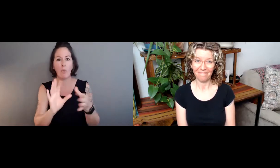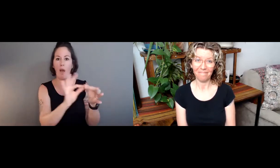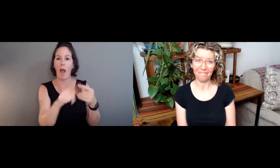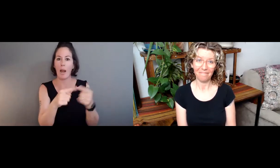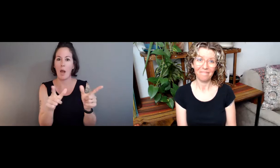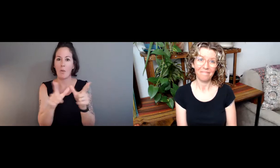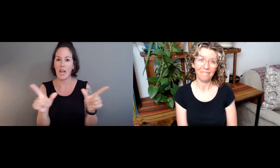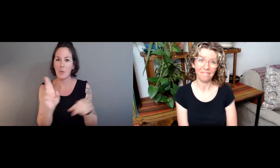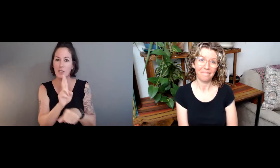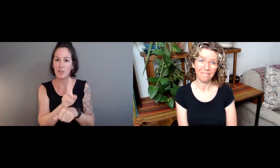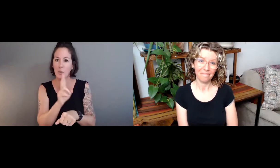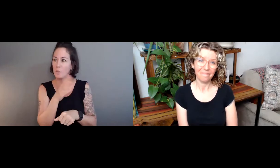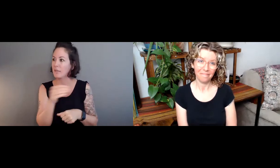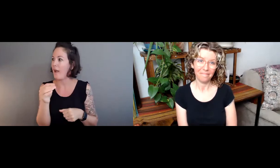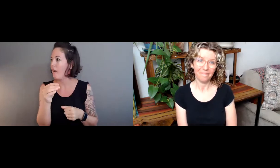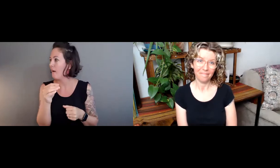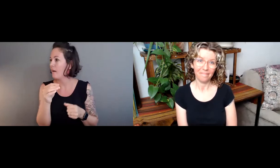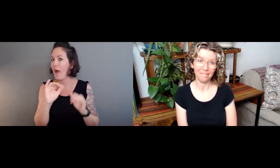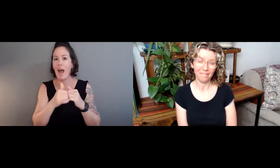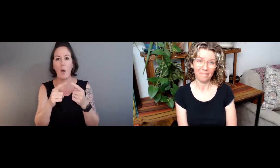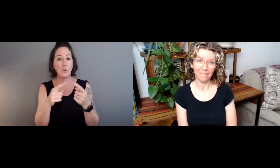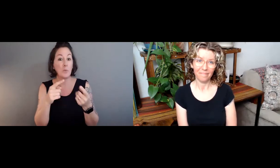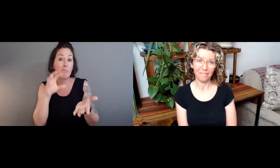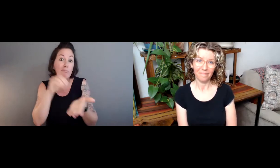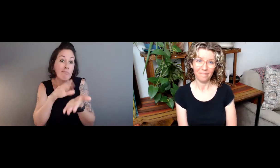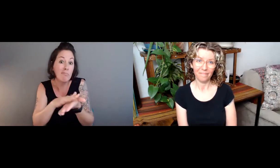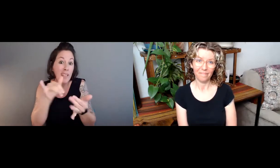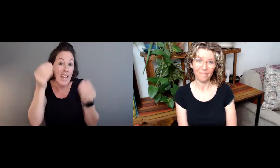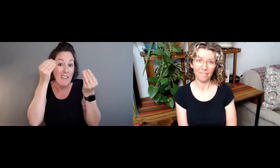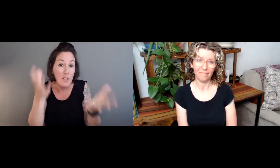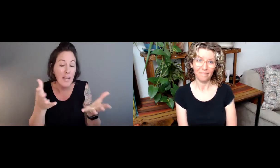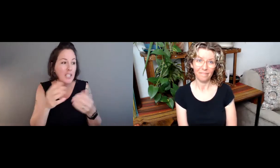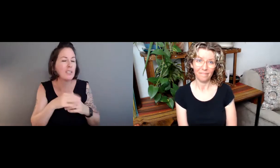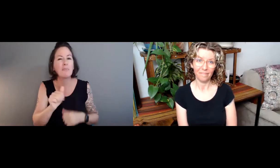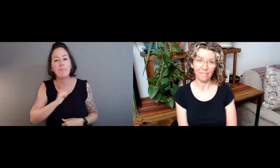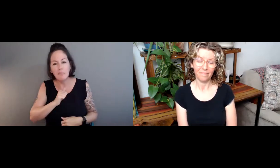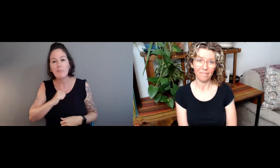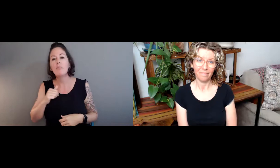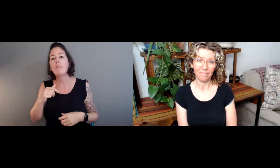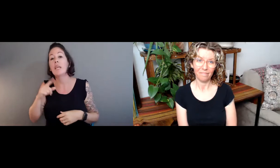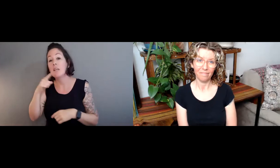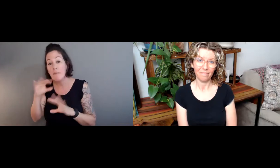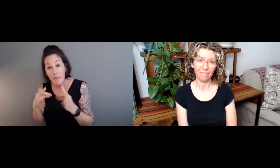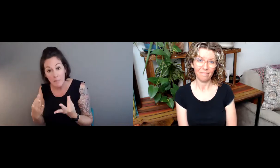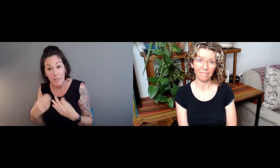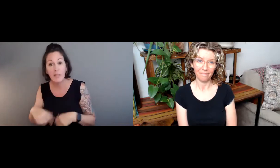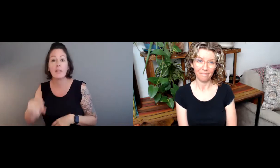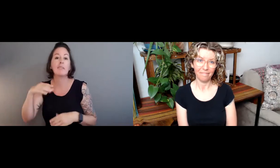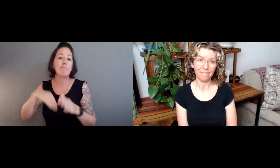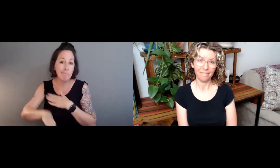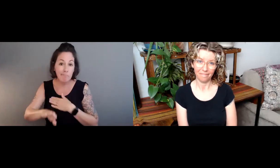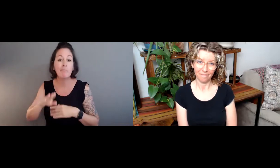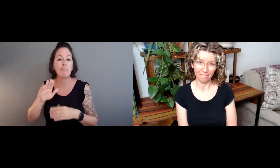I've traveled nationally, as people talk about language use and have a document information.